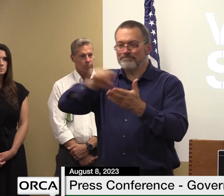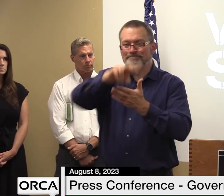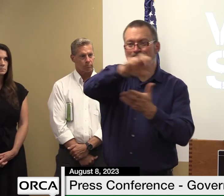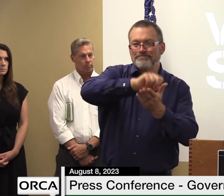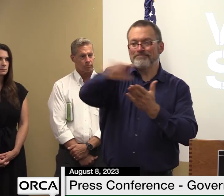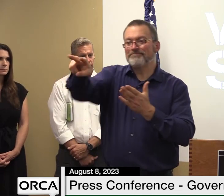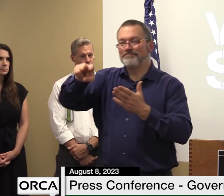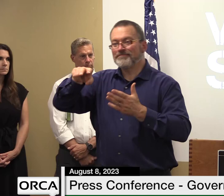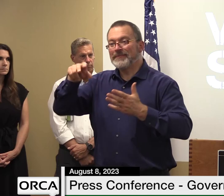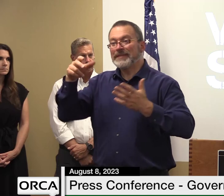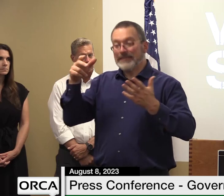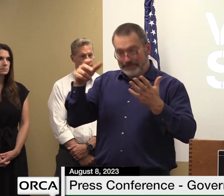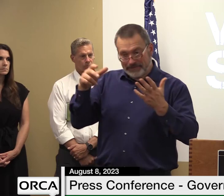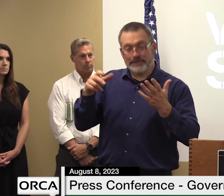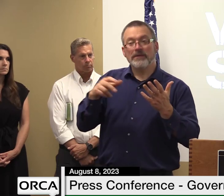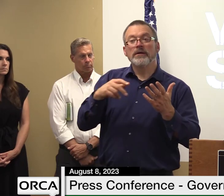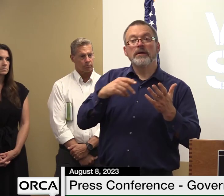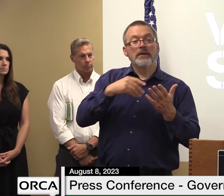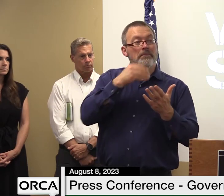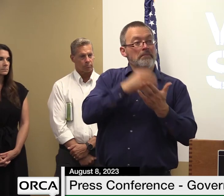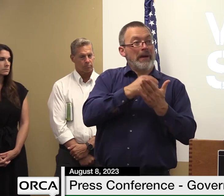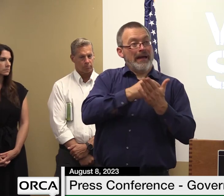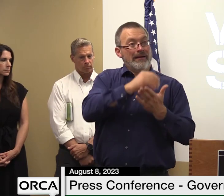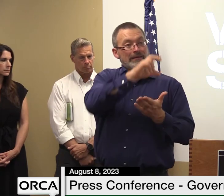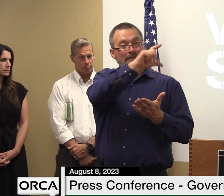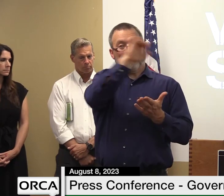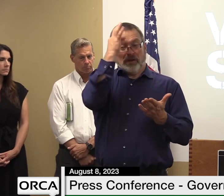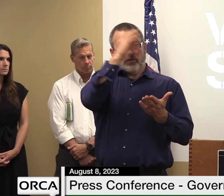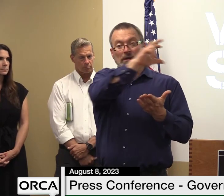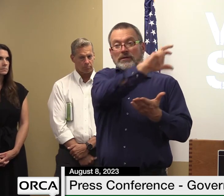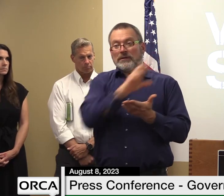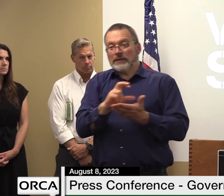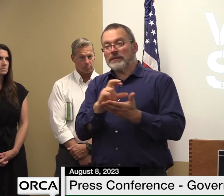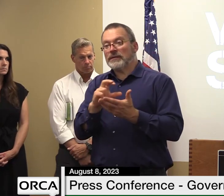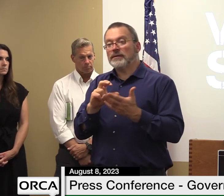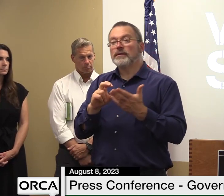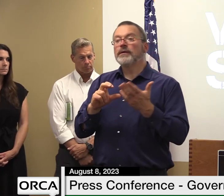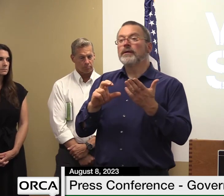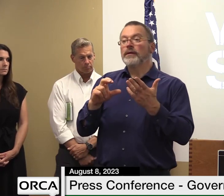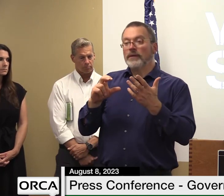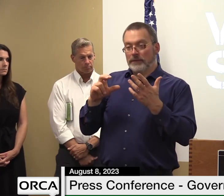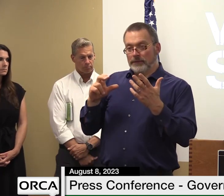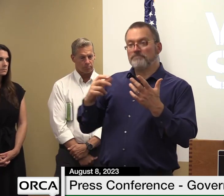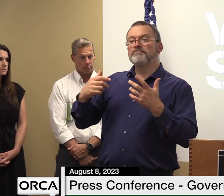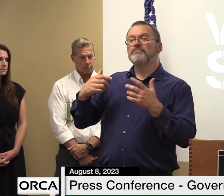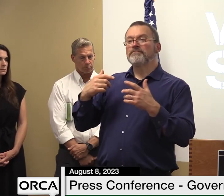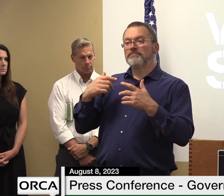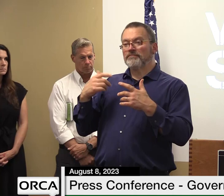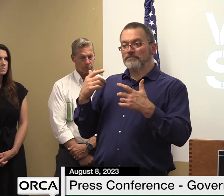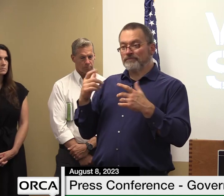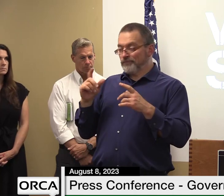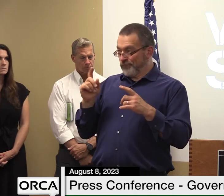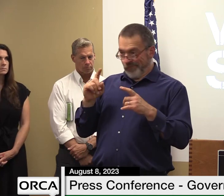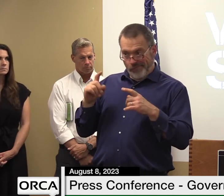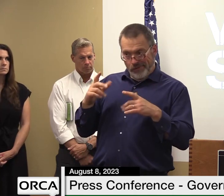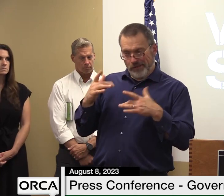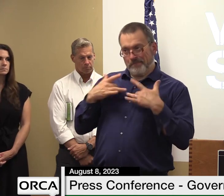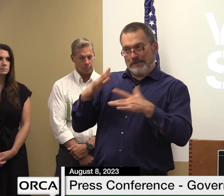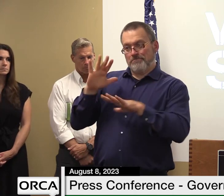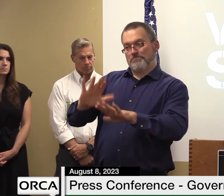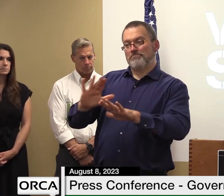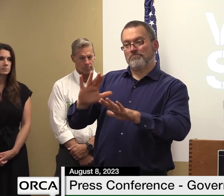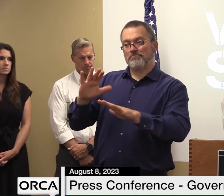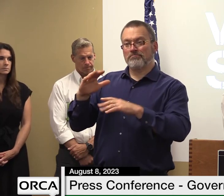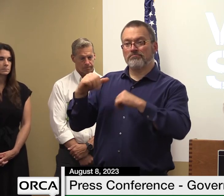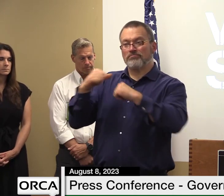arpa dollars the iaja the traditional infrastructure through uh through v trans and bgs and so forth